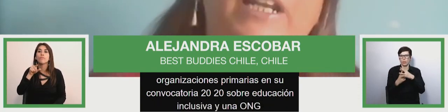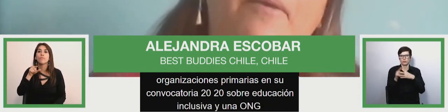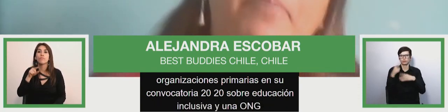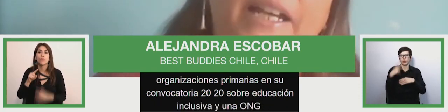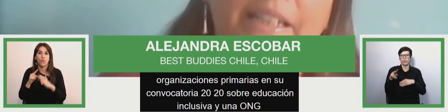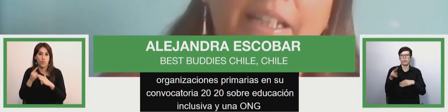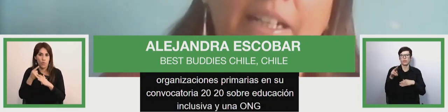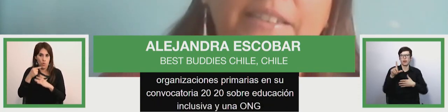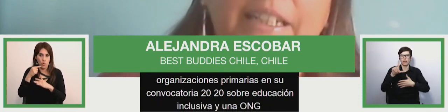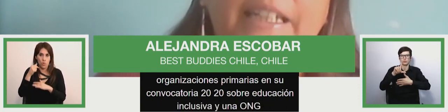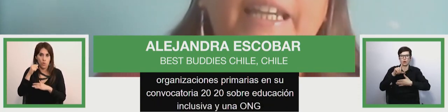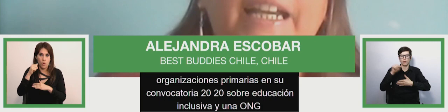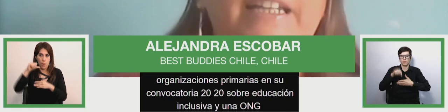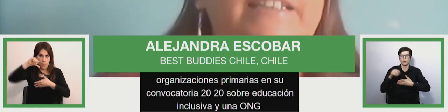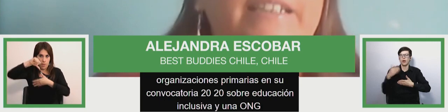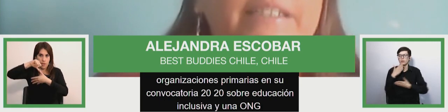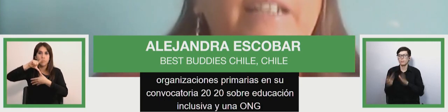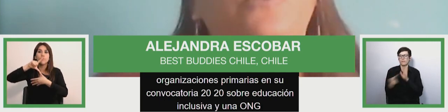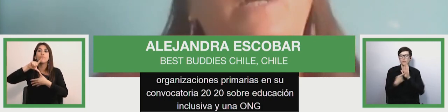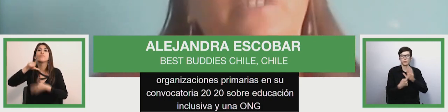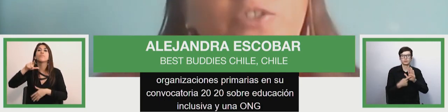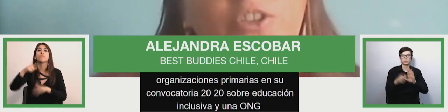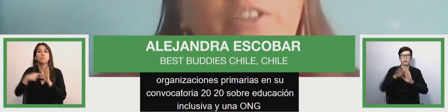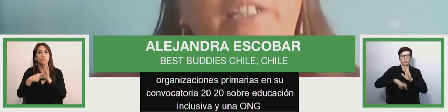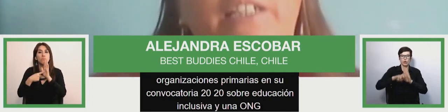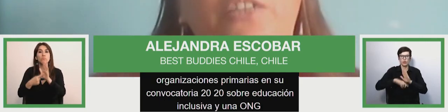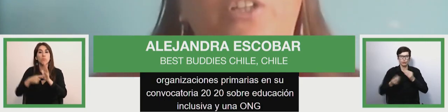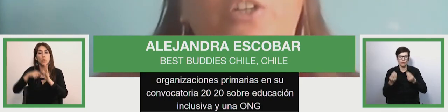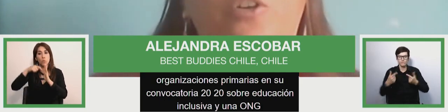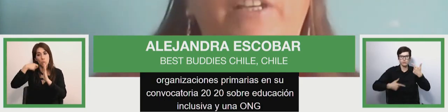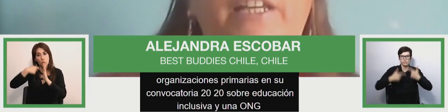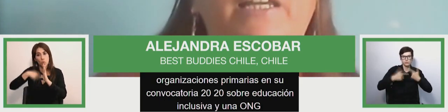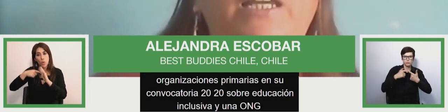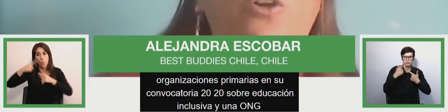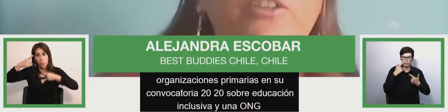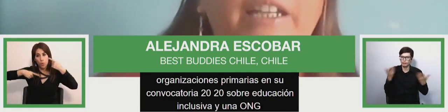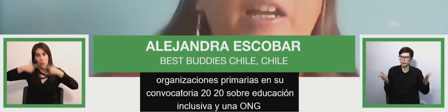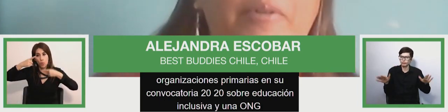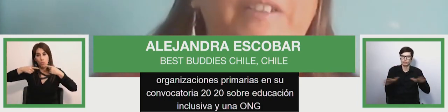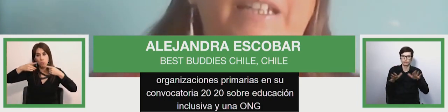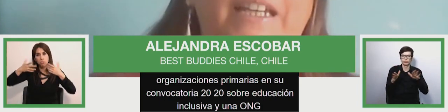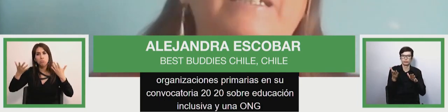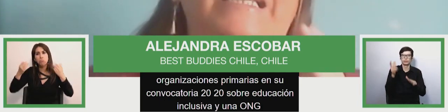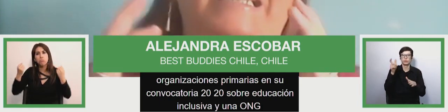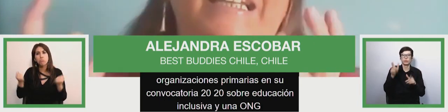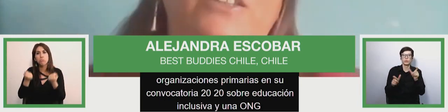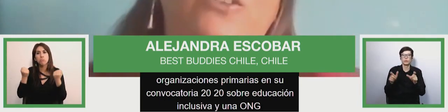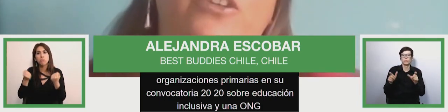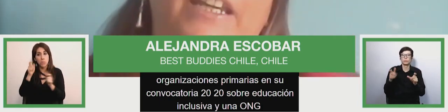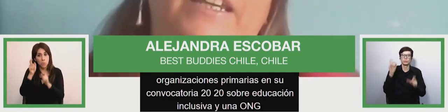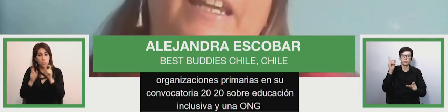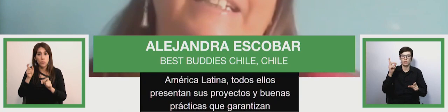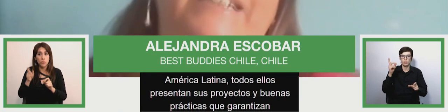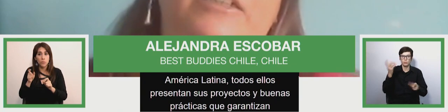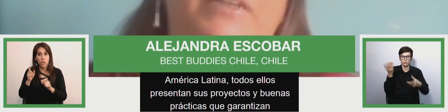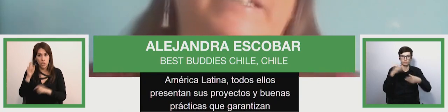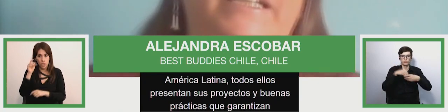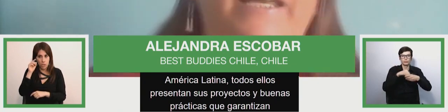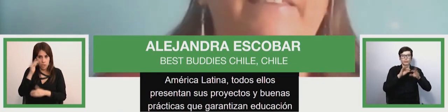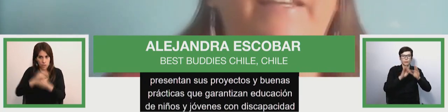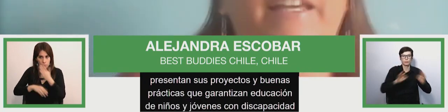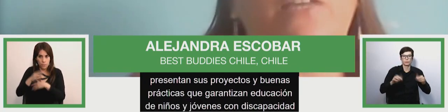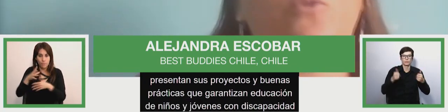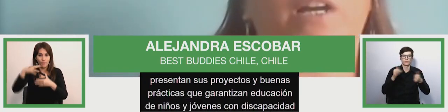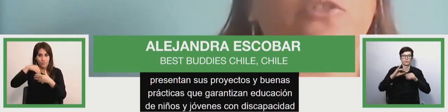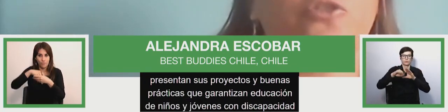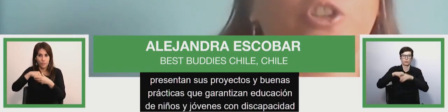and best practices which guarantee education of children with disabilities within